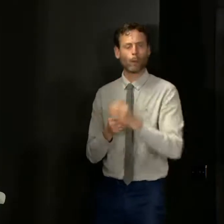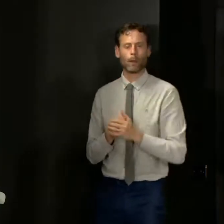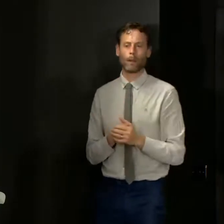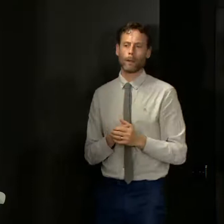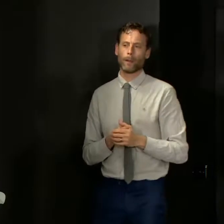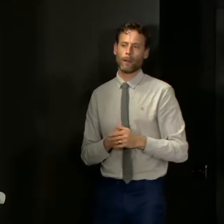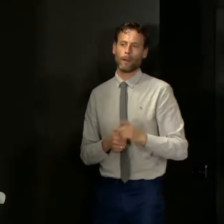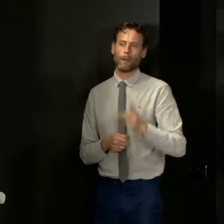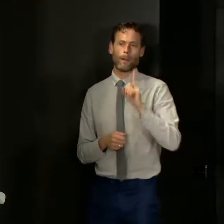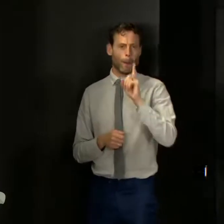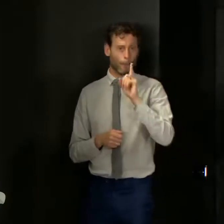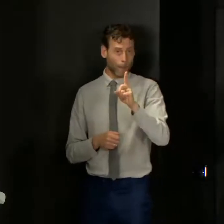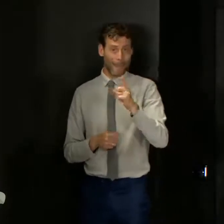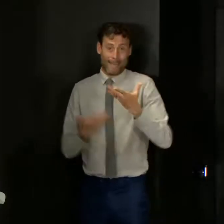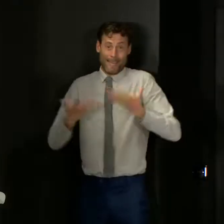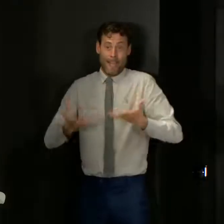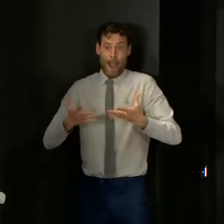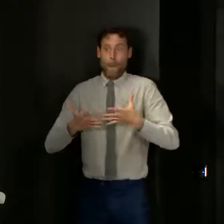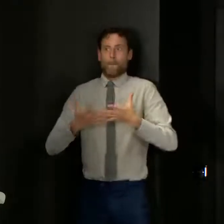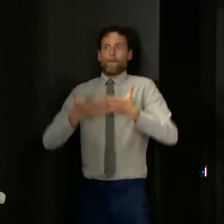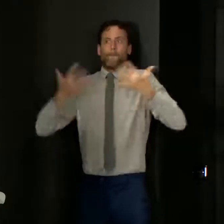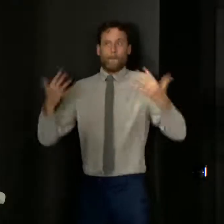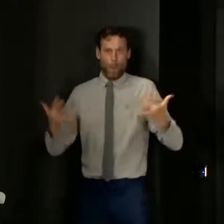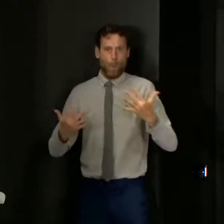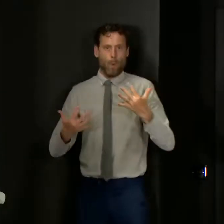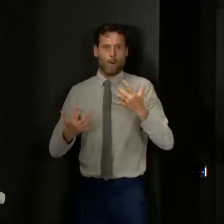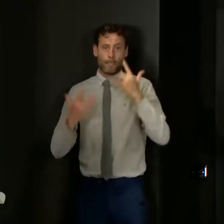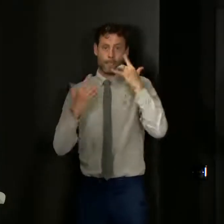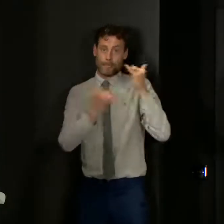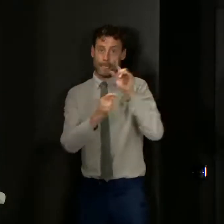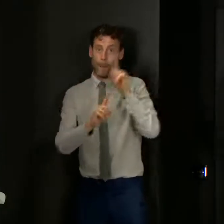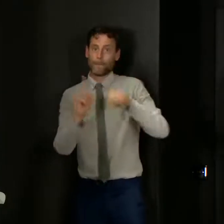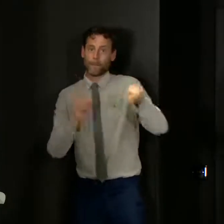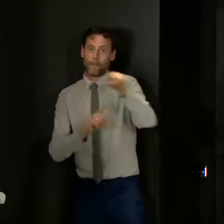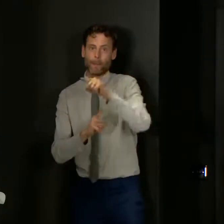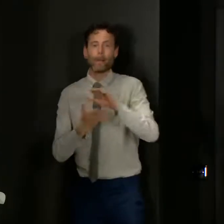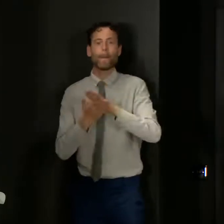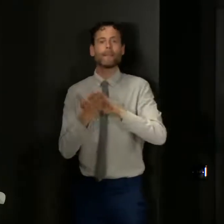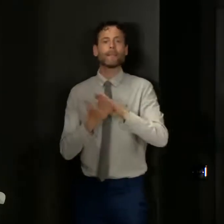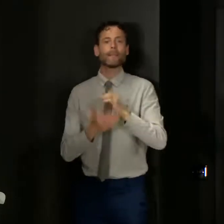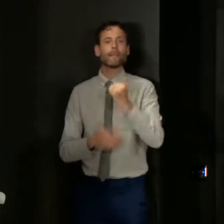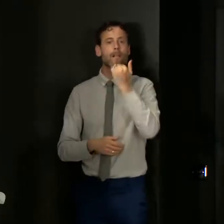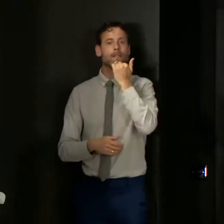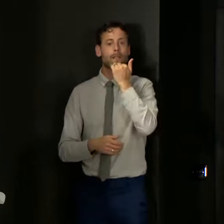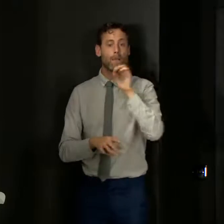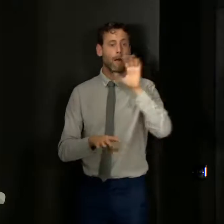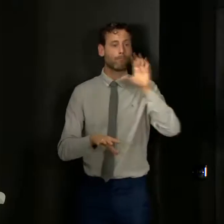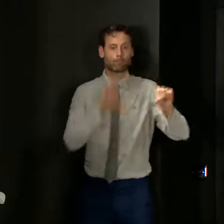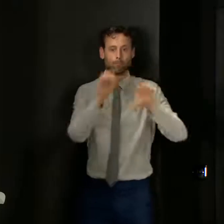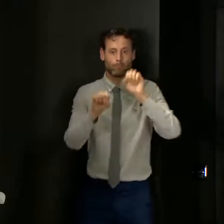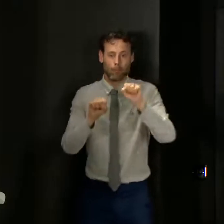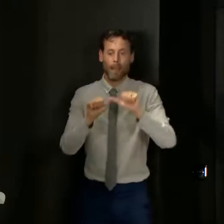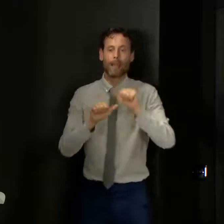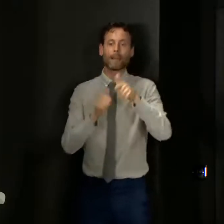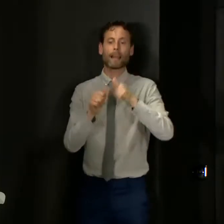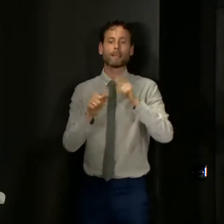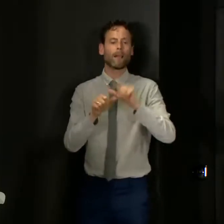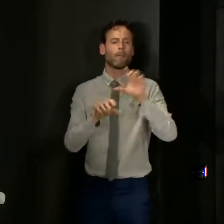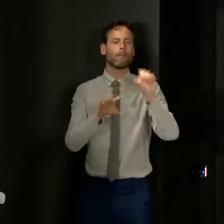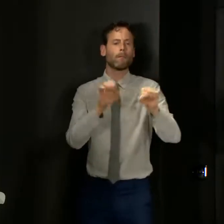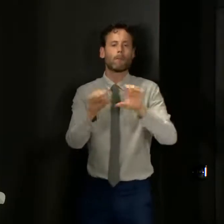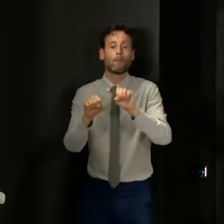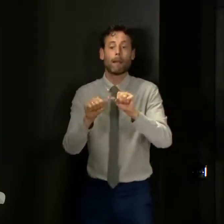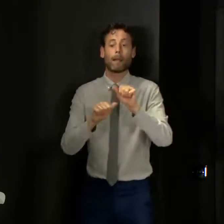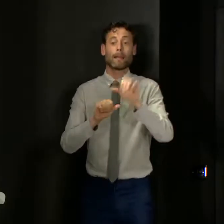we're going to be testing many more people potentially, we might see fluctuations in daily ranges. So we can't rely on simply that alone. There's got to be a